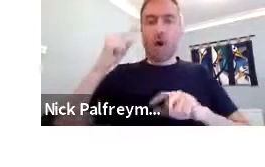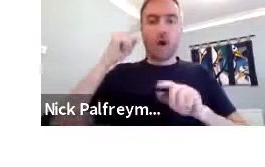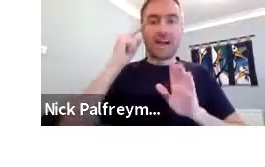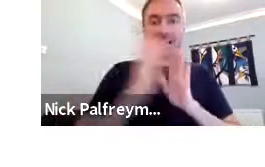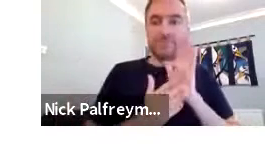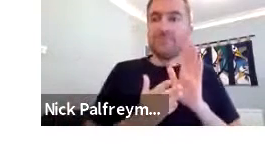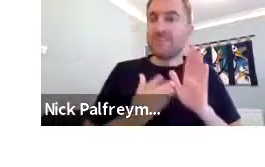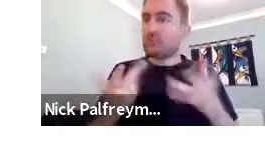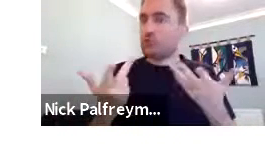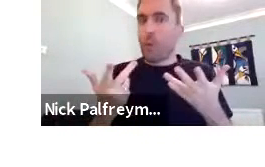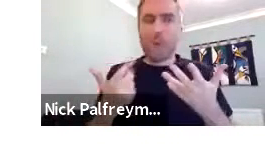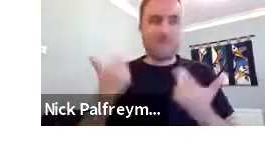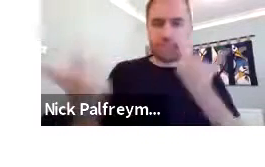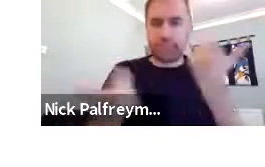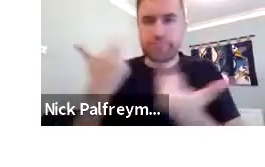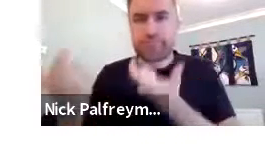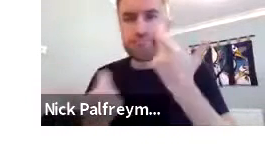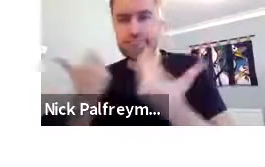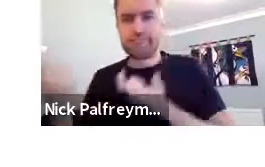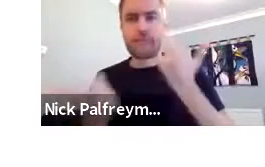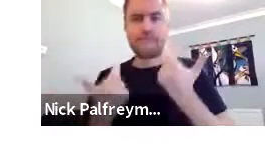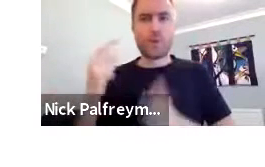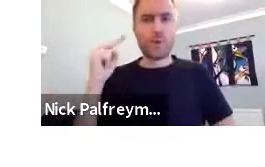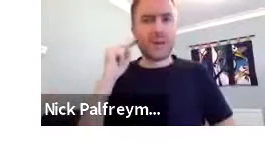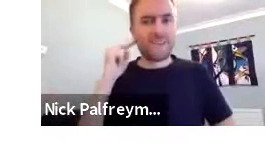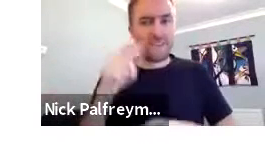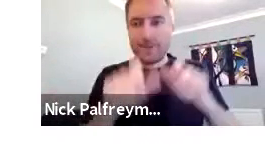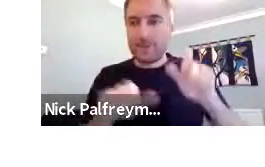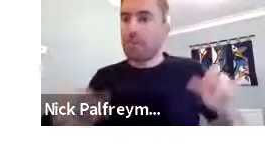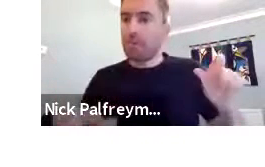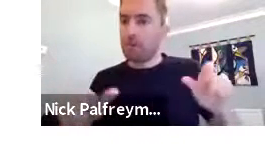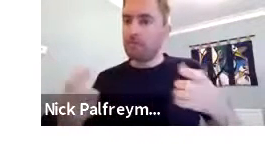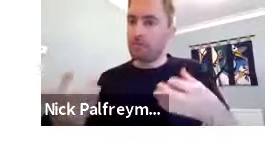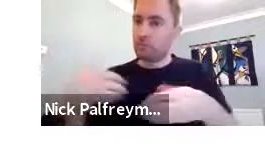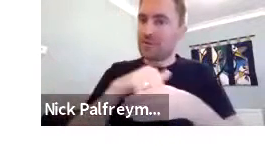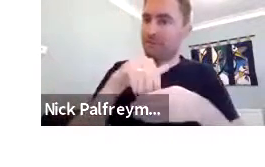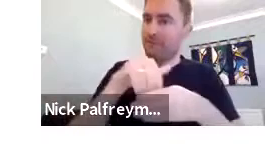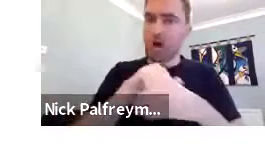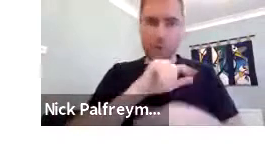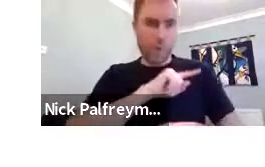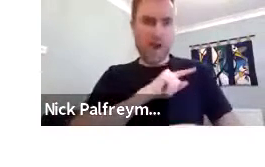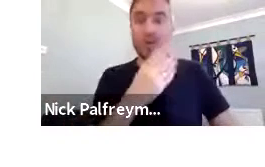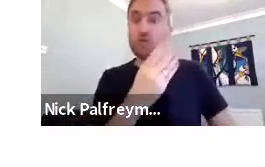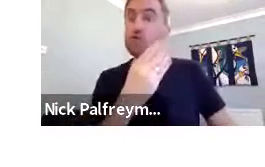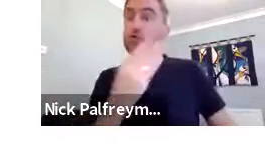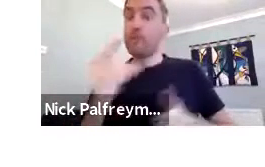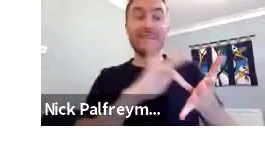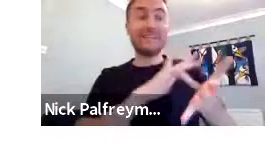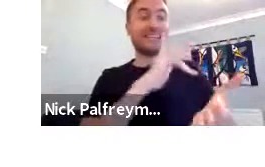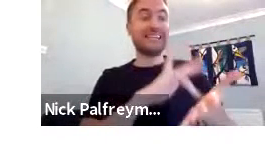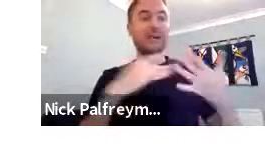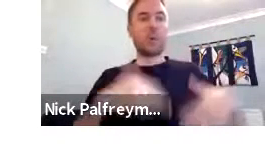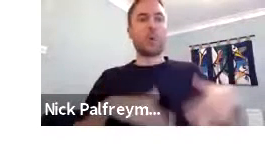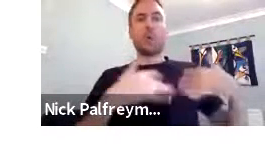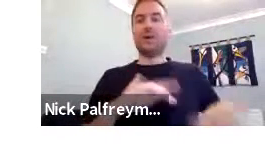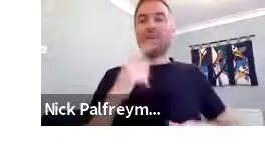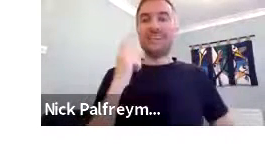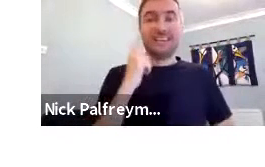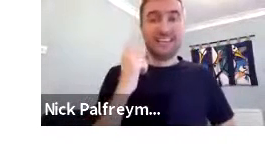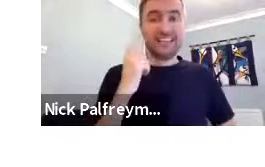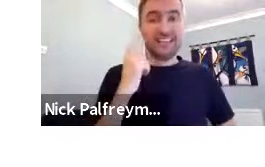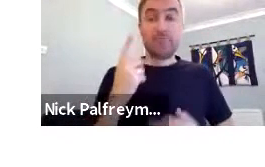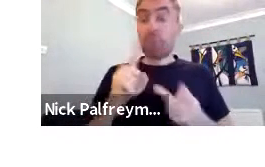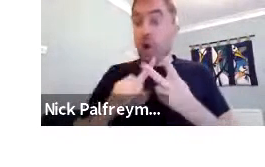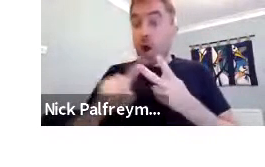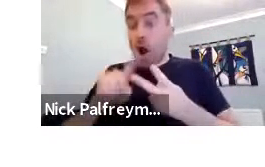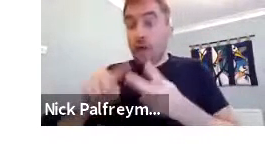And he'll also talk about our experience of looking for deaf people to participate in